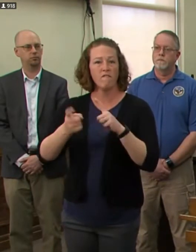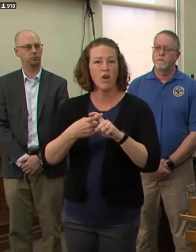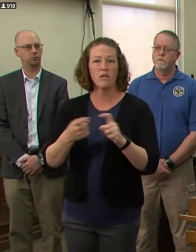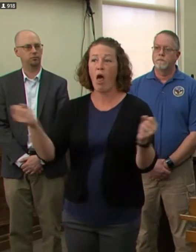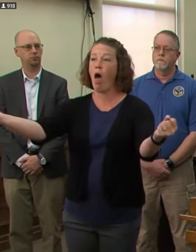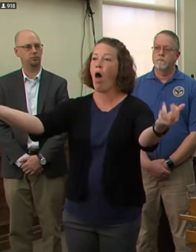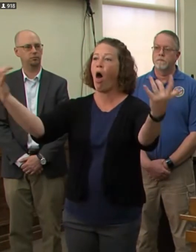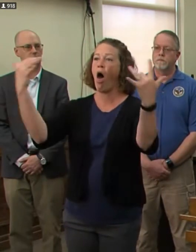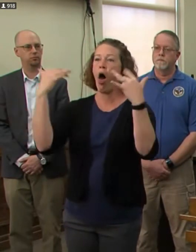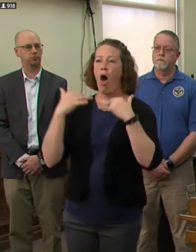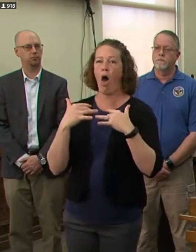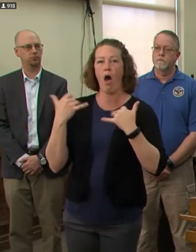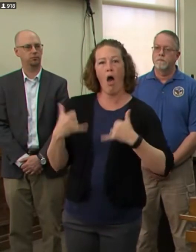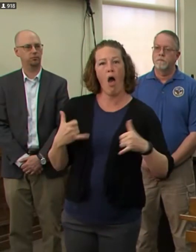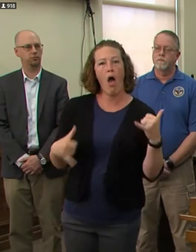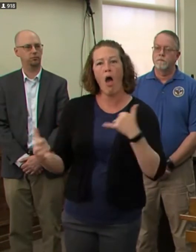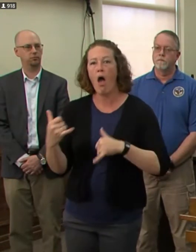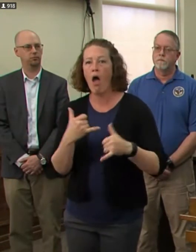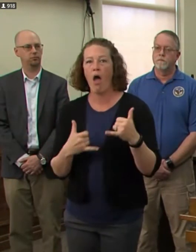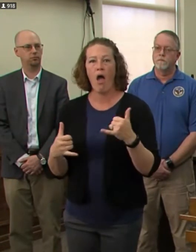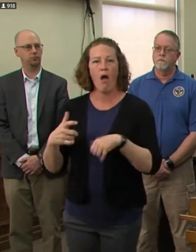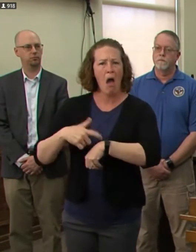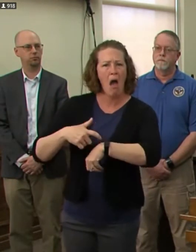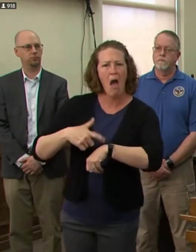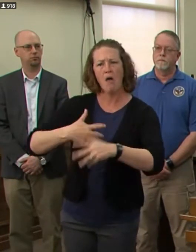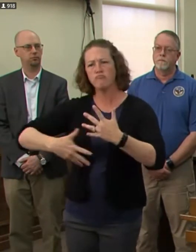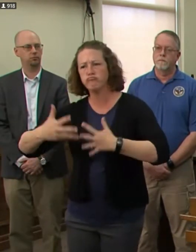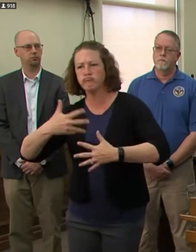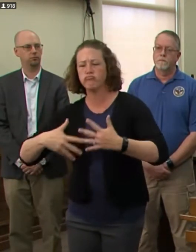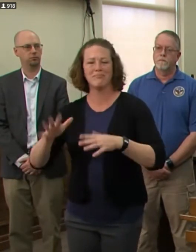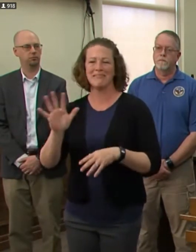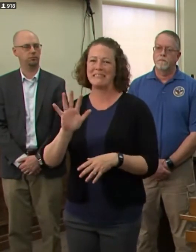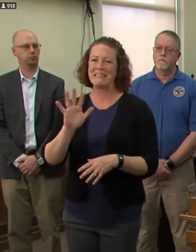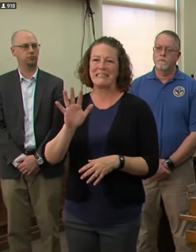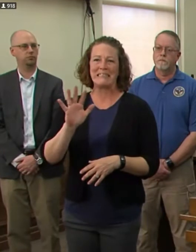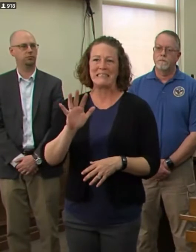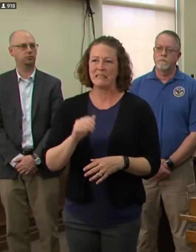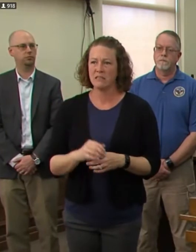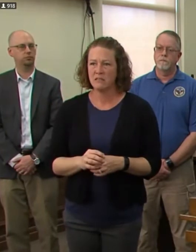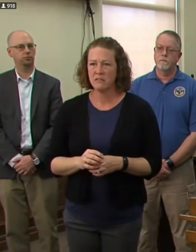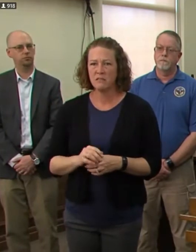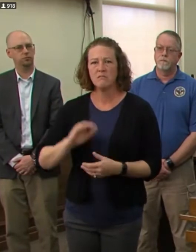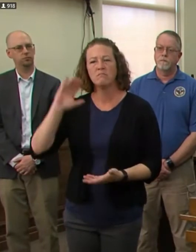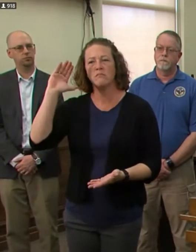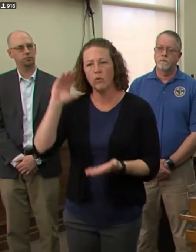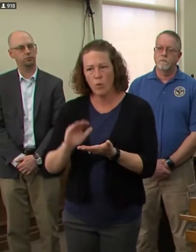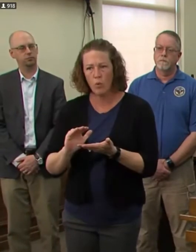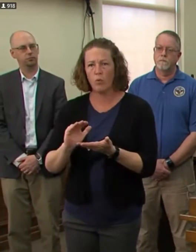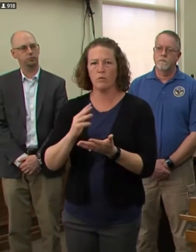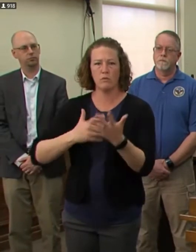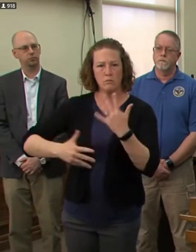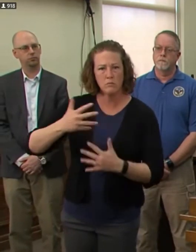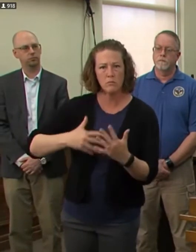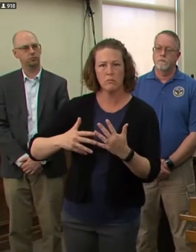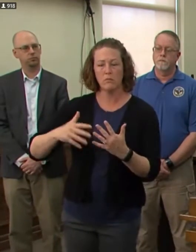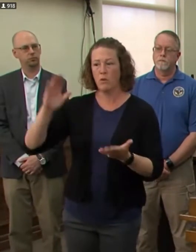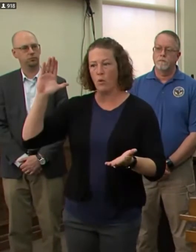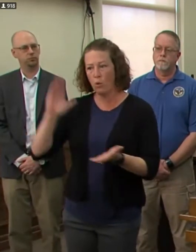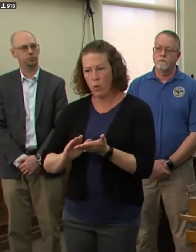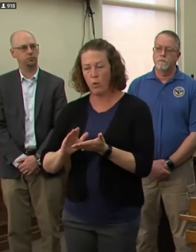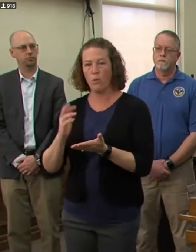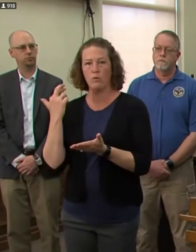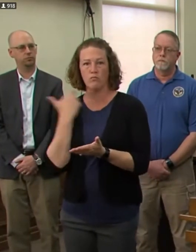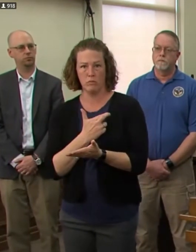levels, every age. The fewer people you're exposed to, the lower your chance of contracting the virus and then